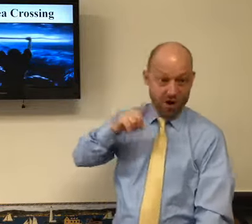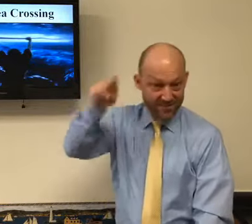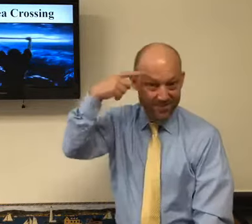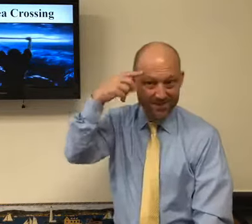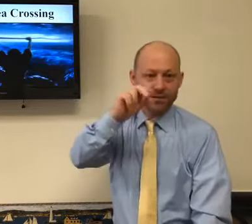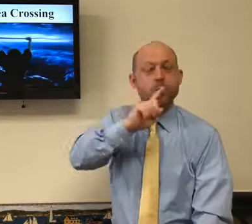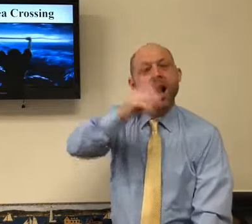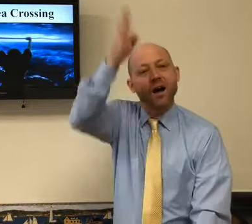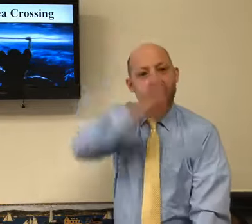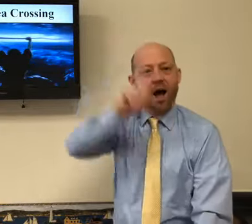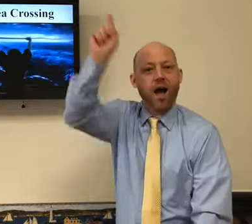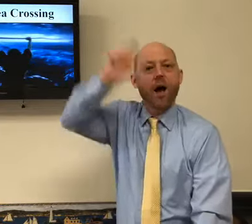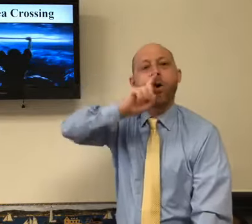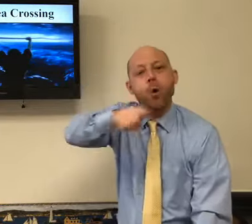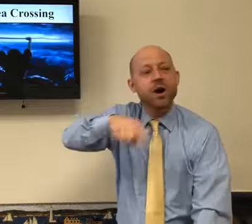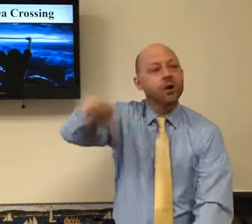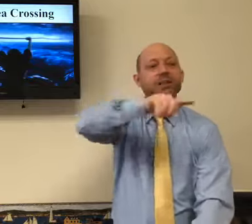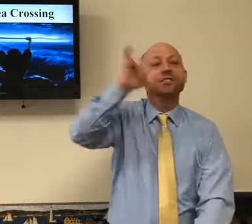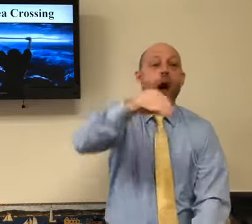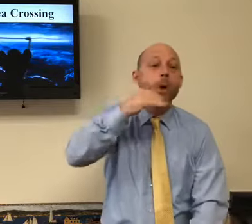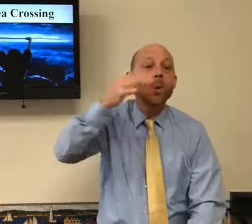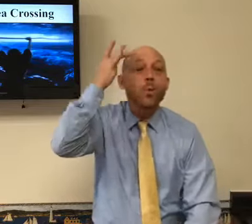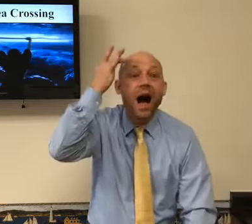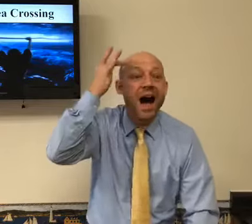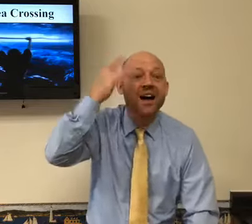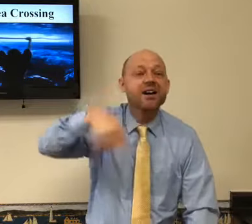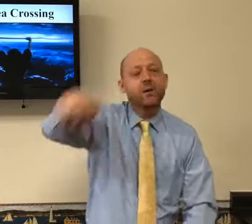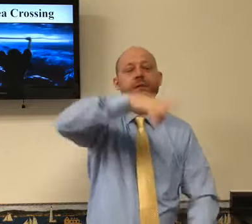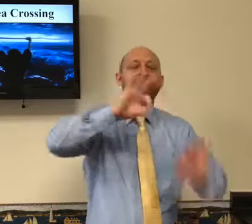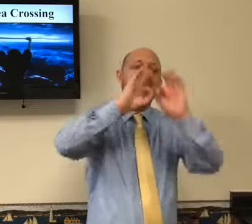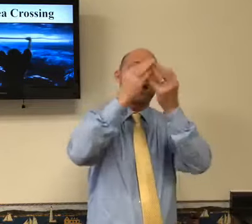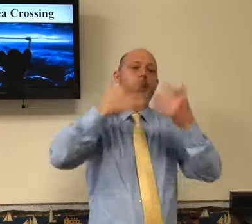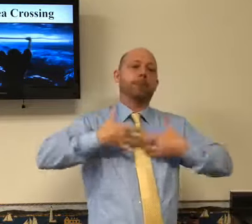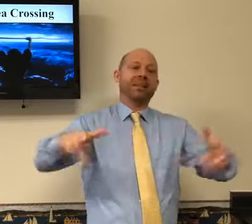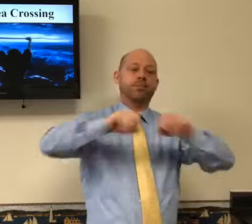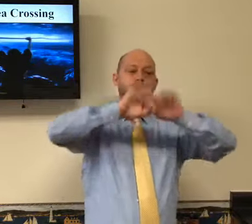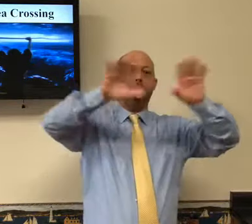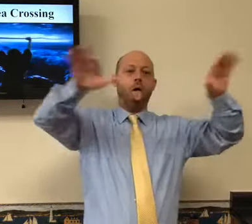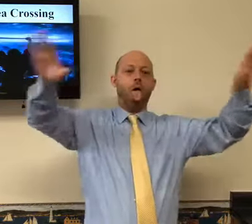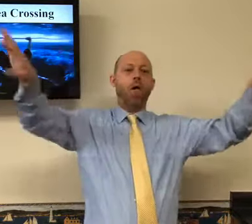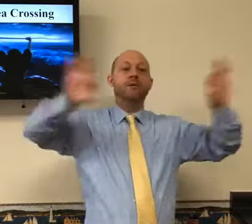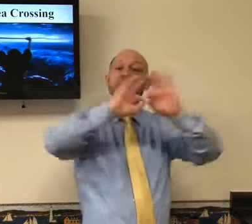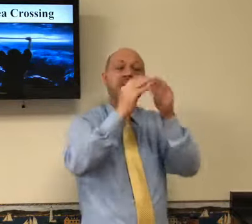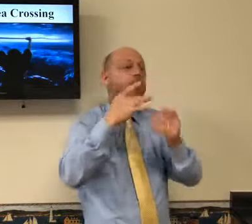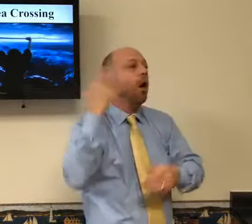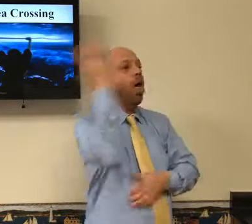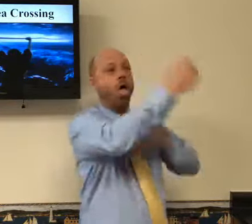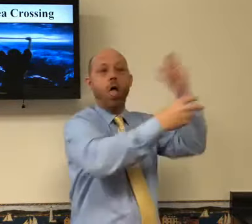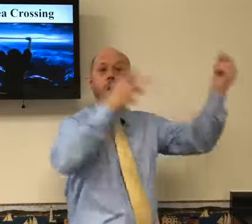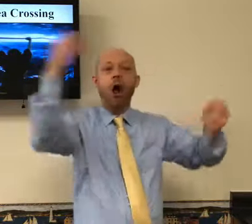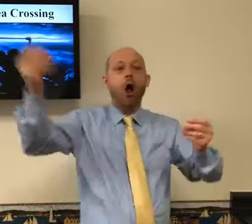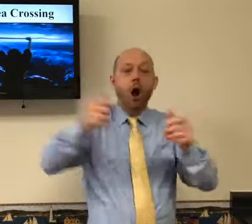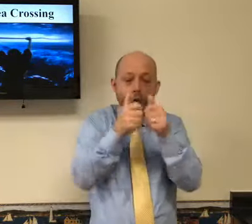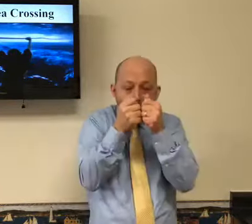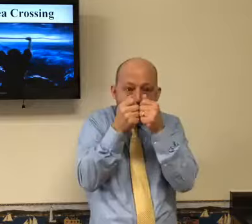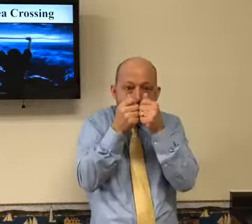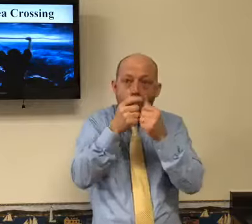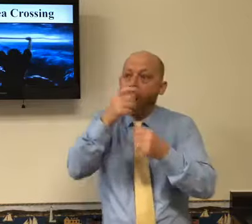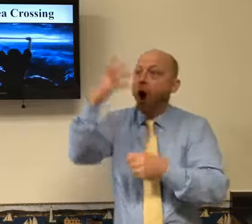You know, it doesn't matter what the governor order. I want to honor what God is telling us to do. And,